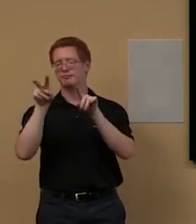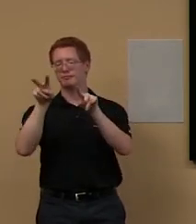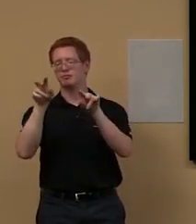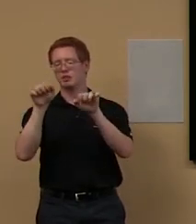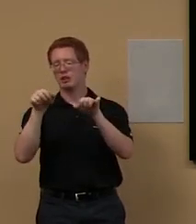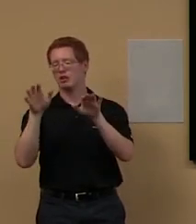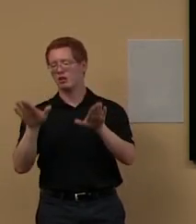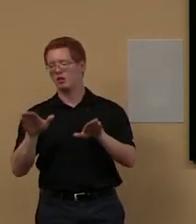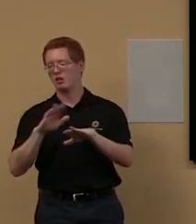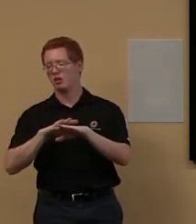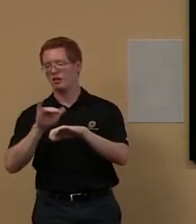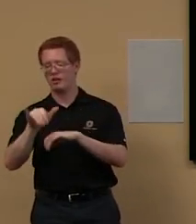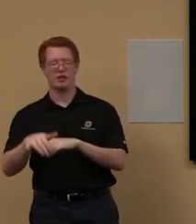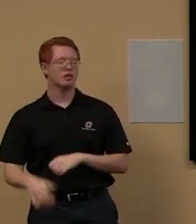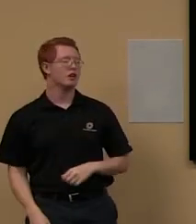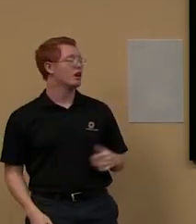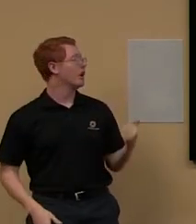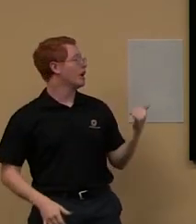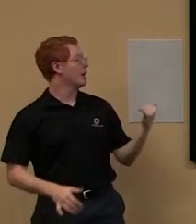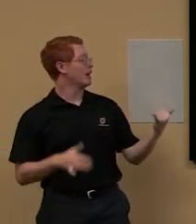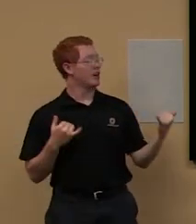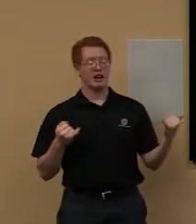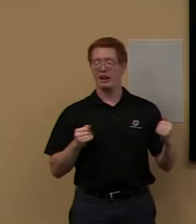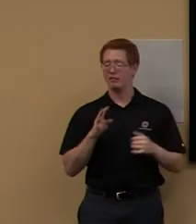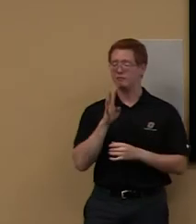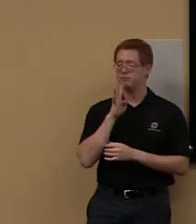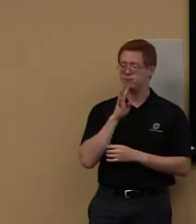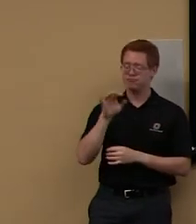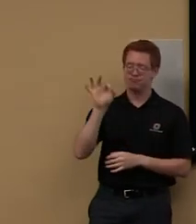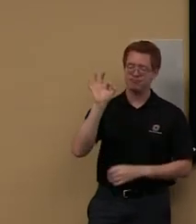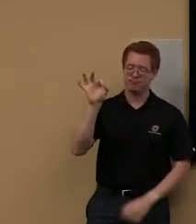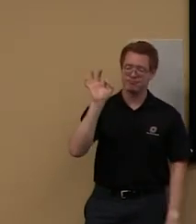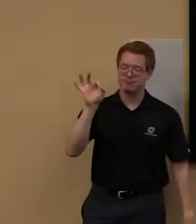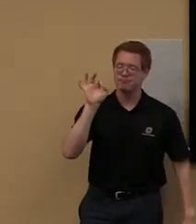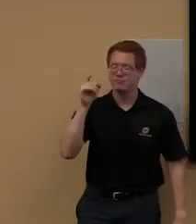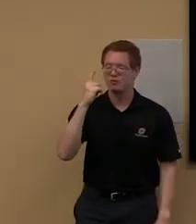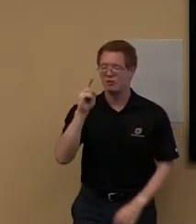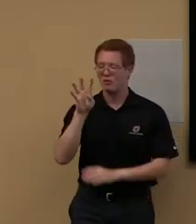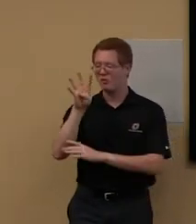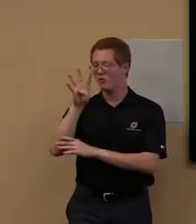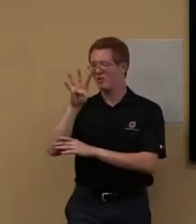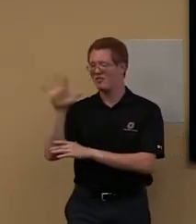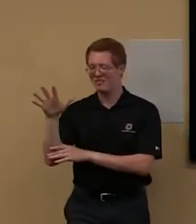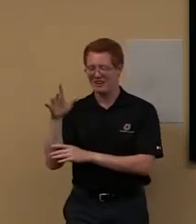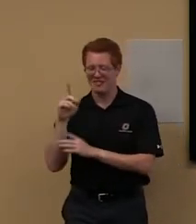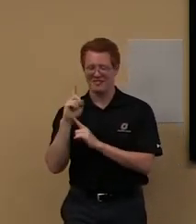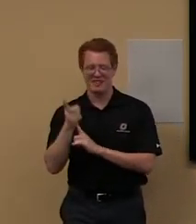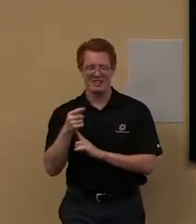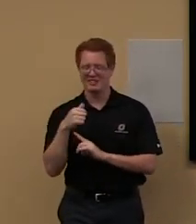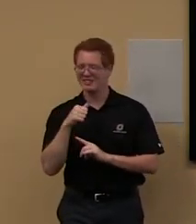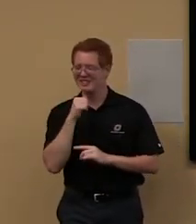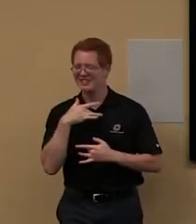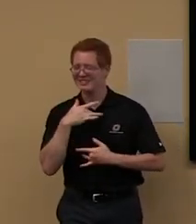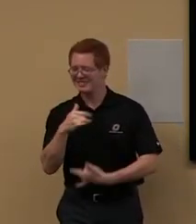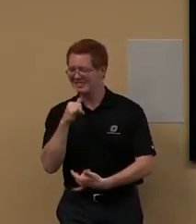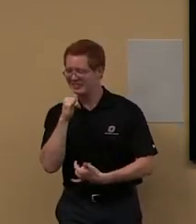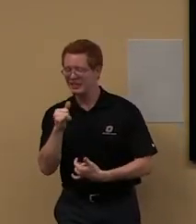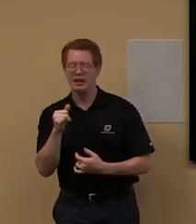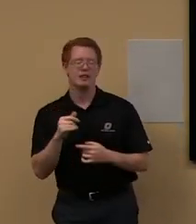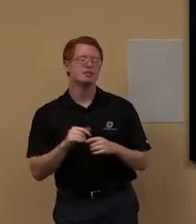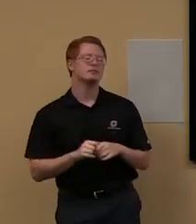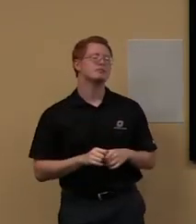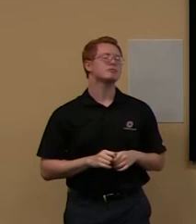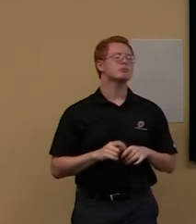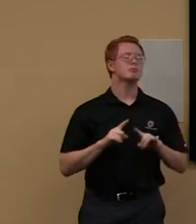I have talked at you for a good 45 minutes. I don't always do this. Um, it is, um,